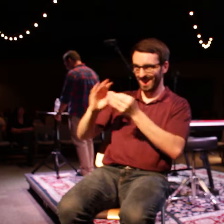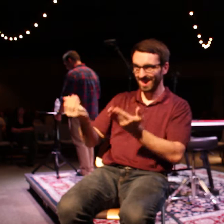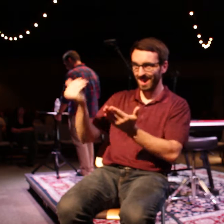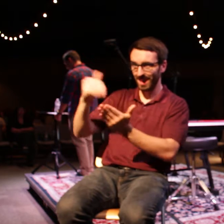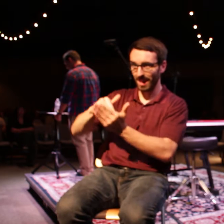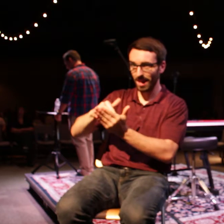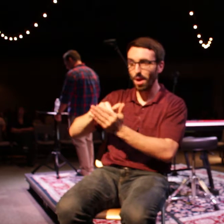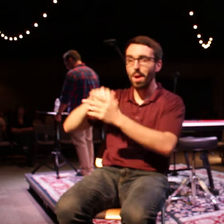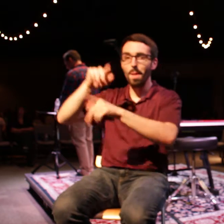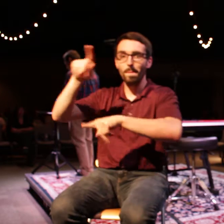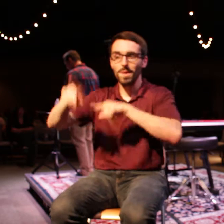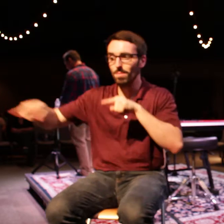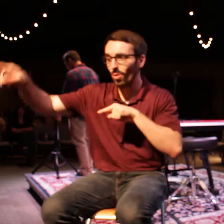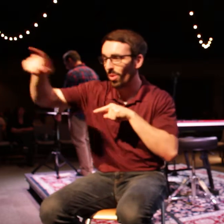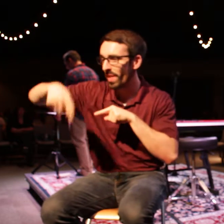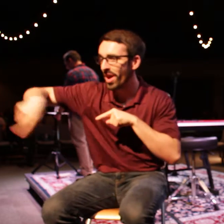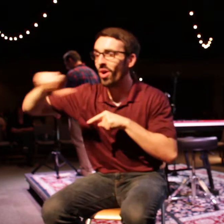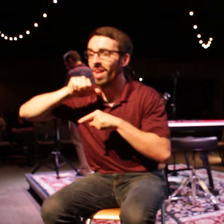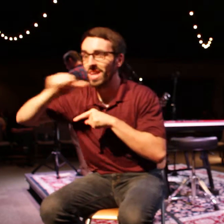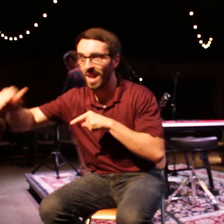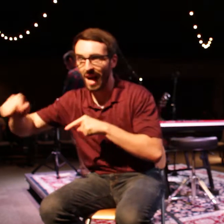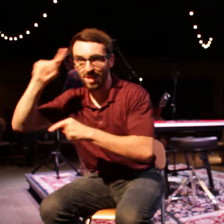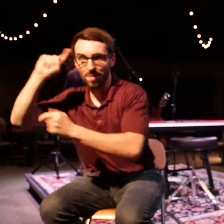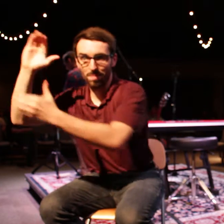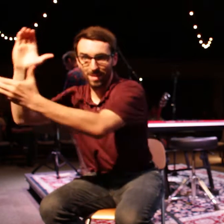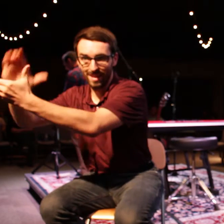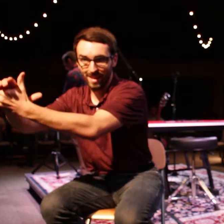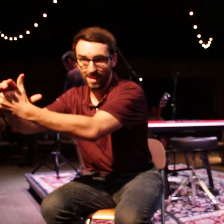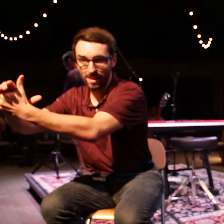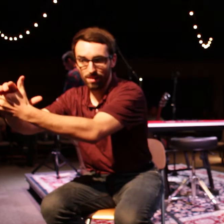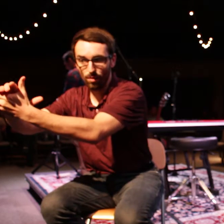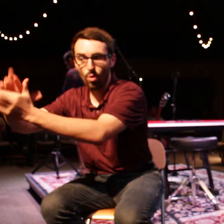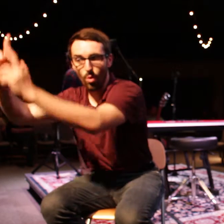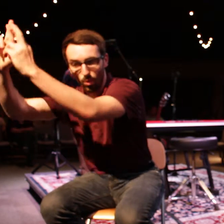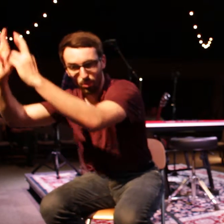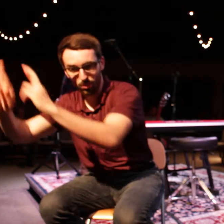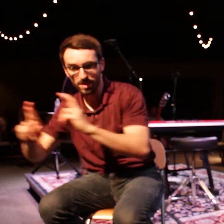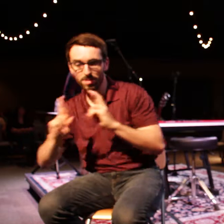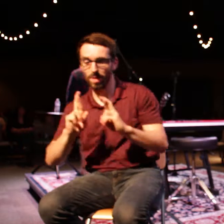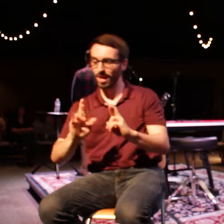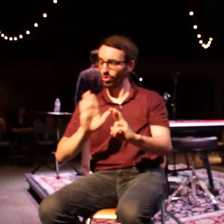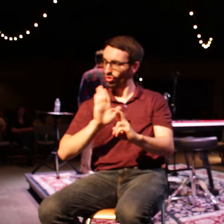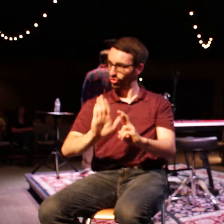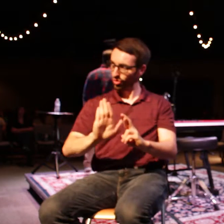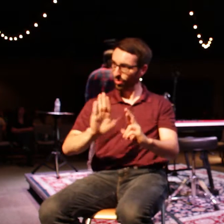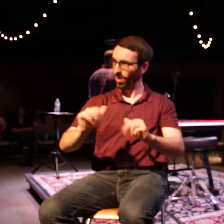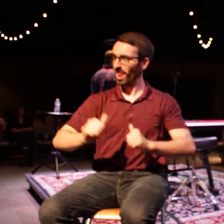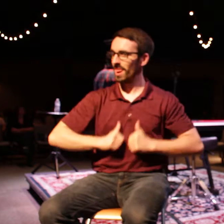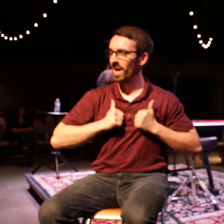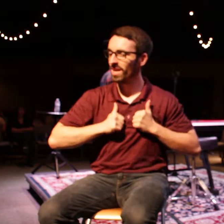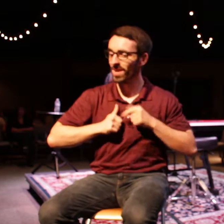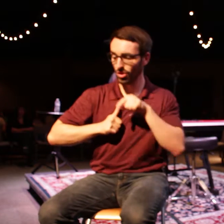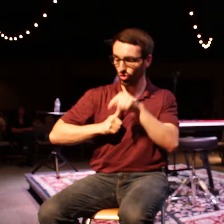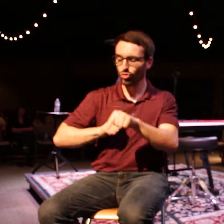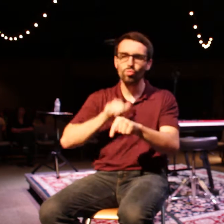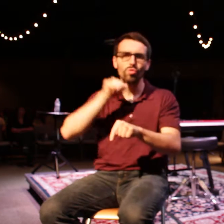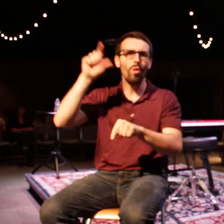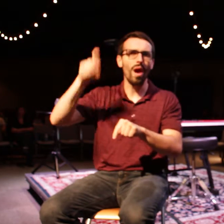will respect the way that you live, and you will not need to depend on other people. For